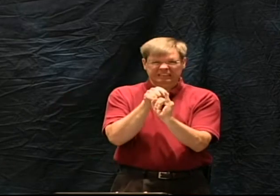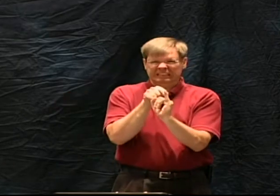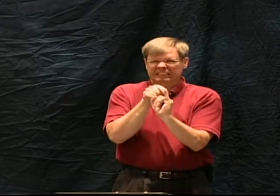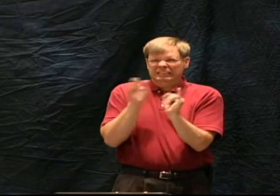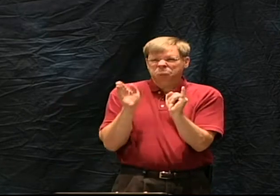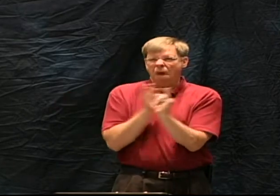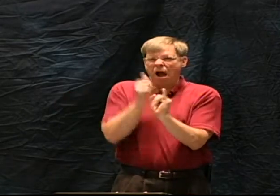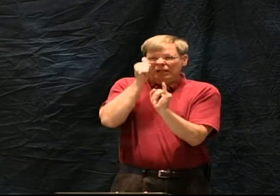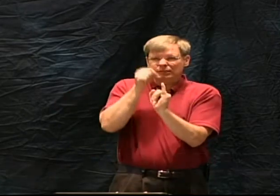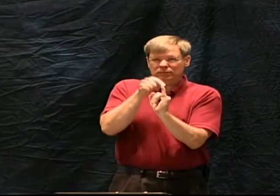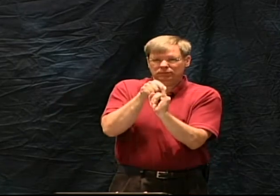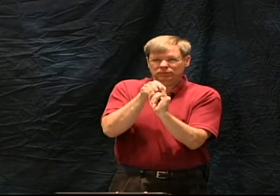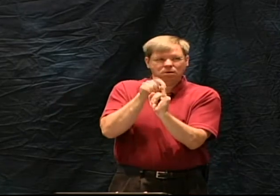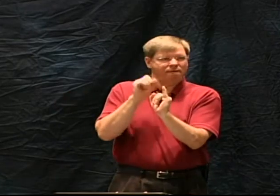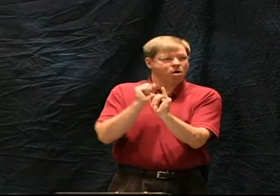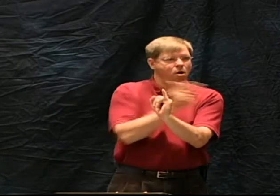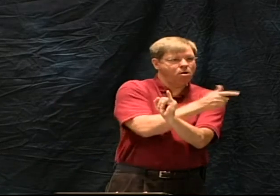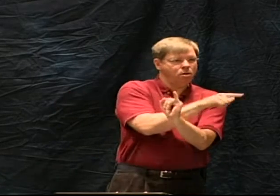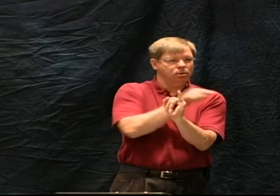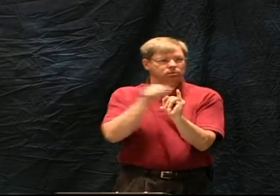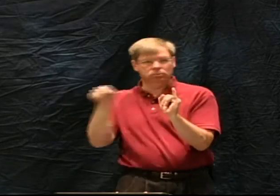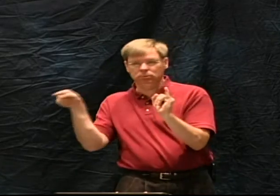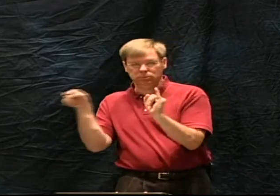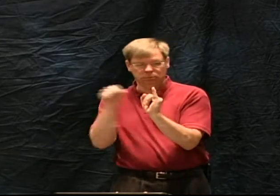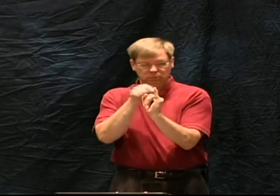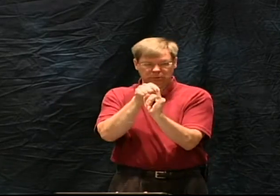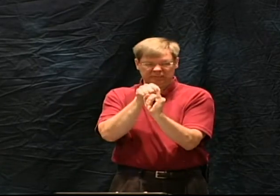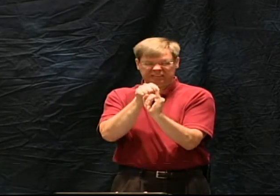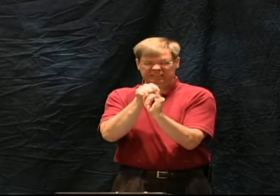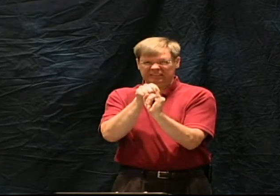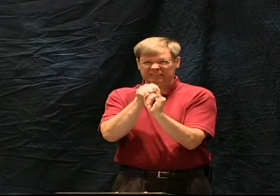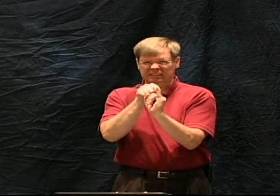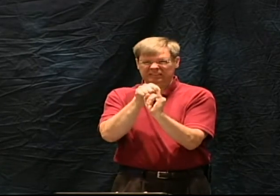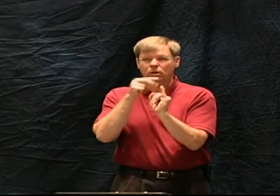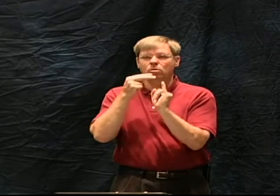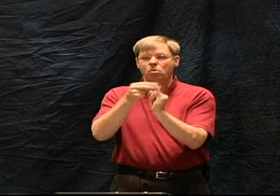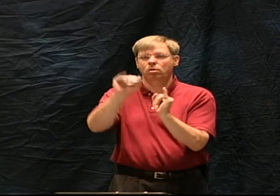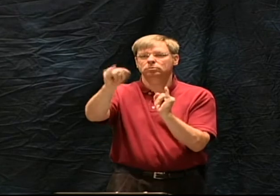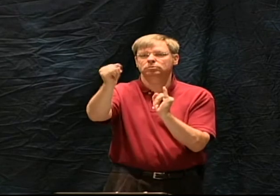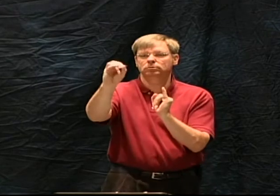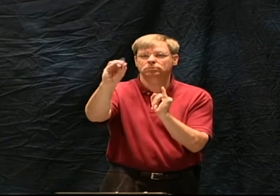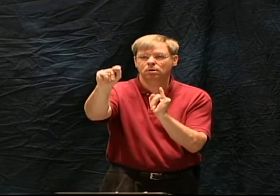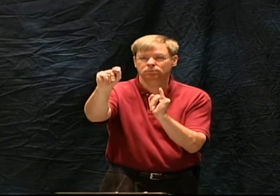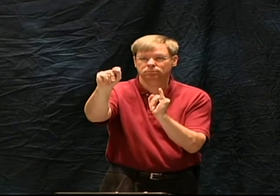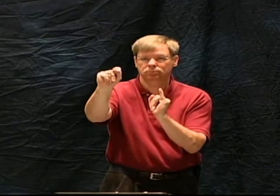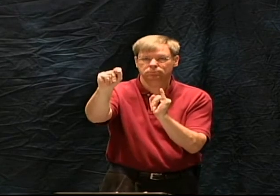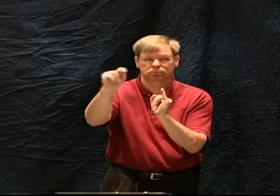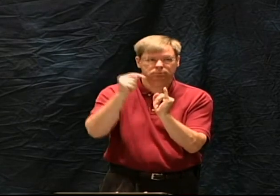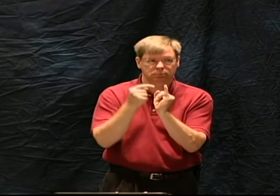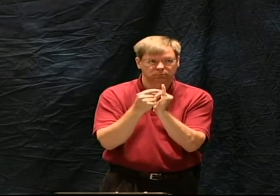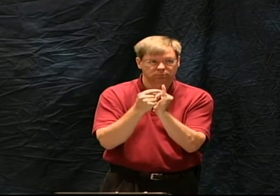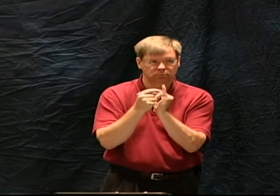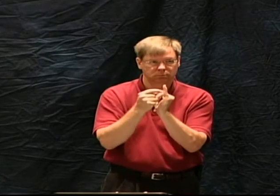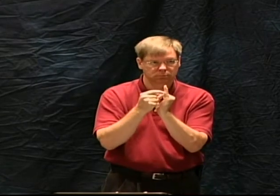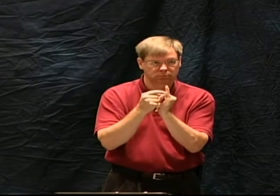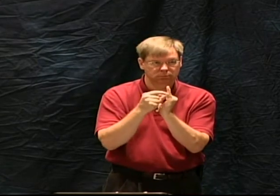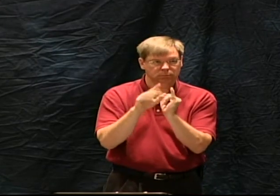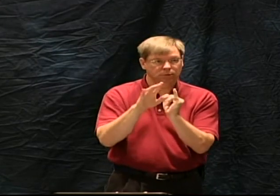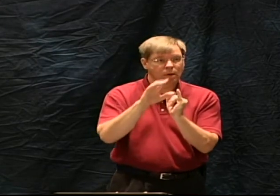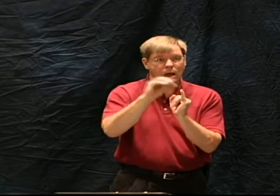the smallest letter in English if you put them all side by side would be the eye so that would be referred to as the